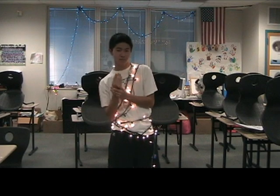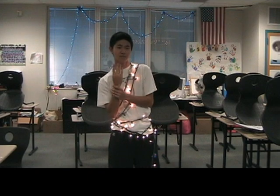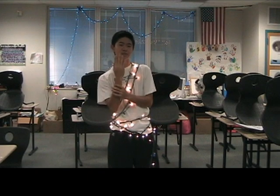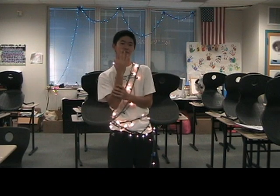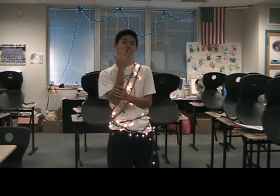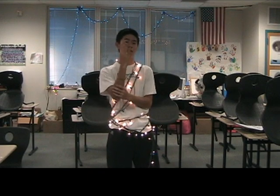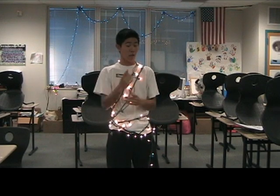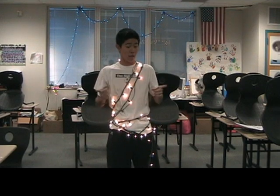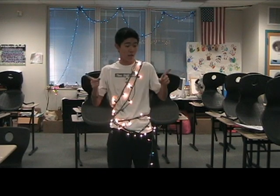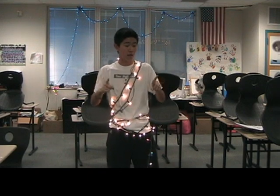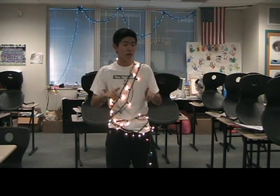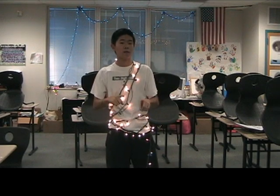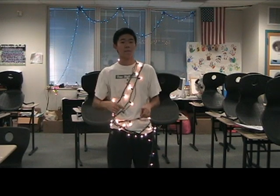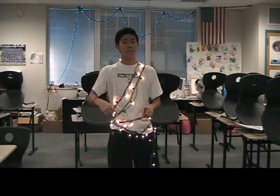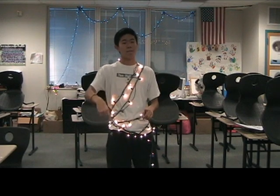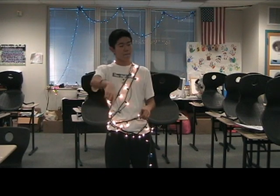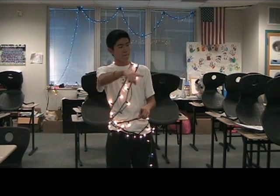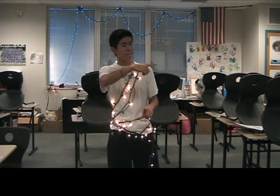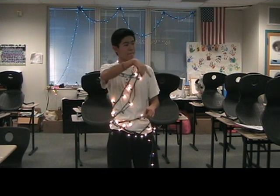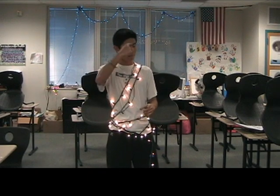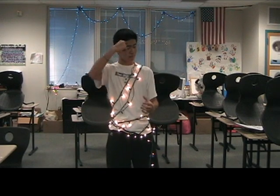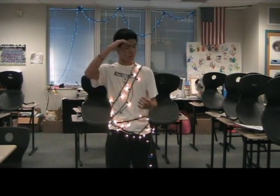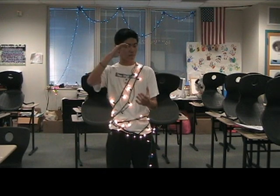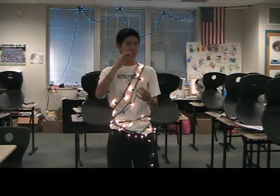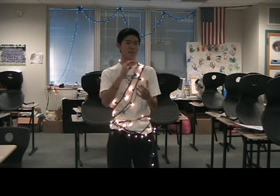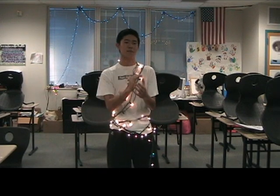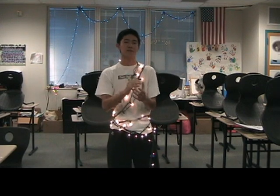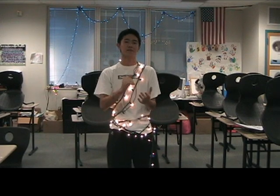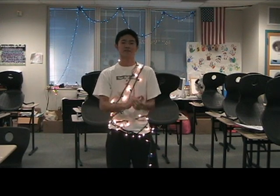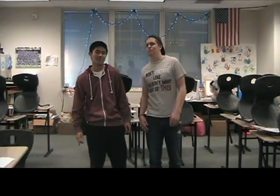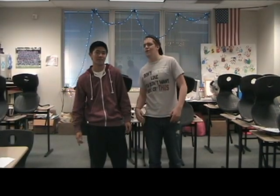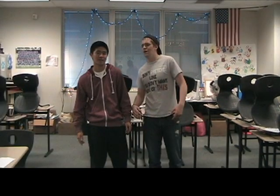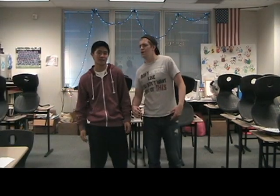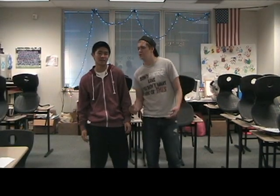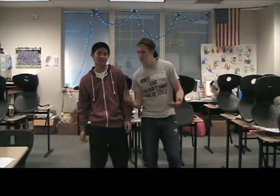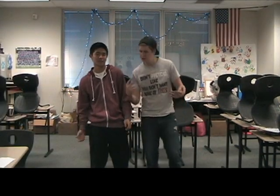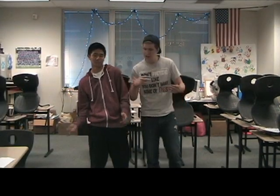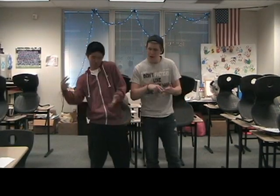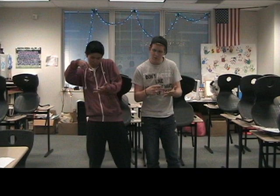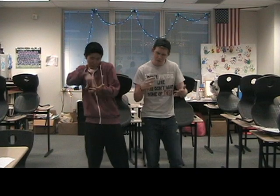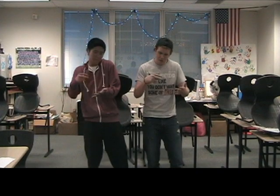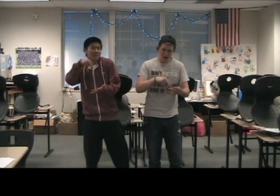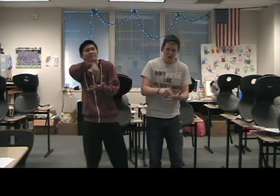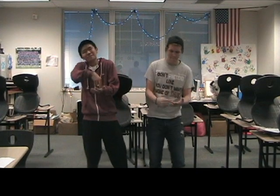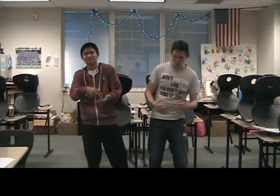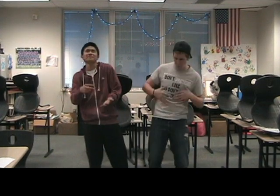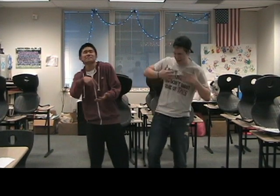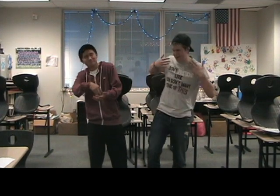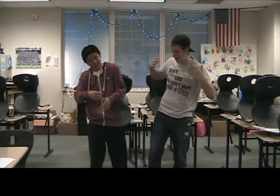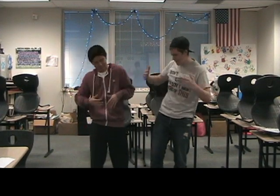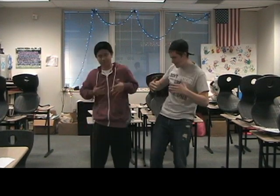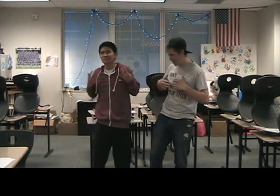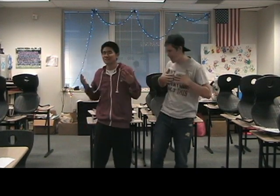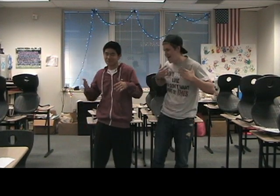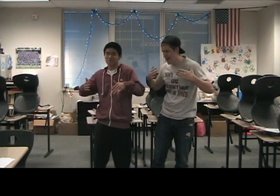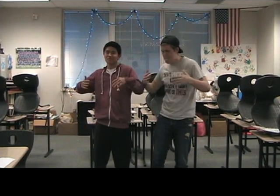when they believe again Shake it up, shake it up, shake up the